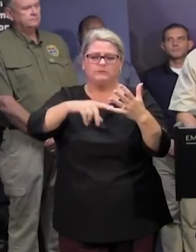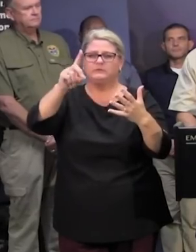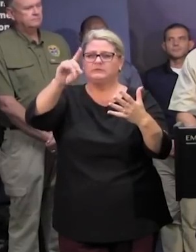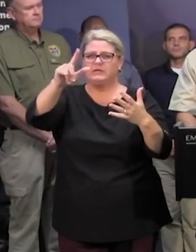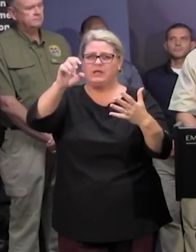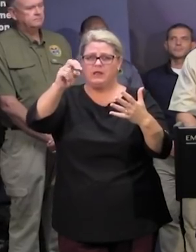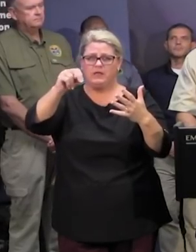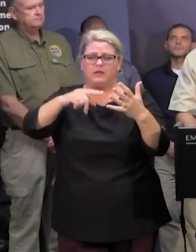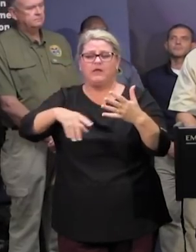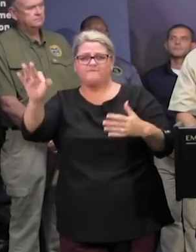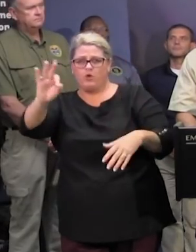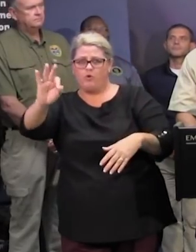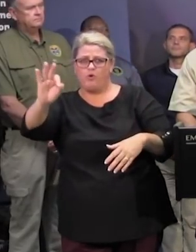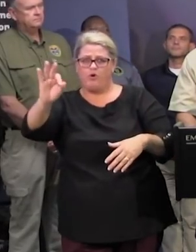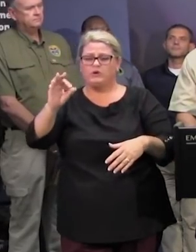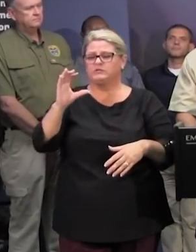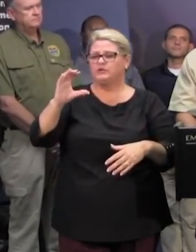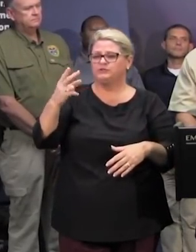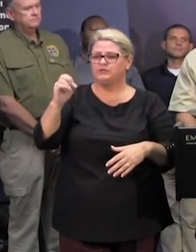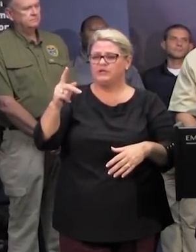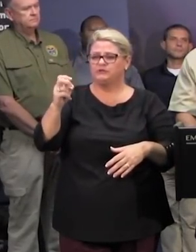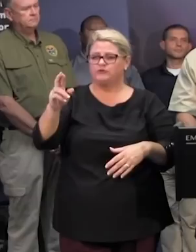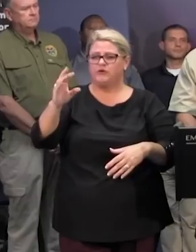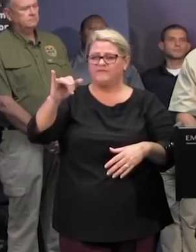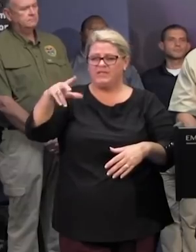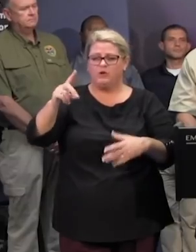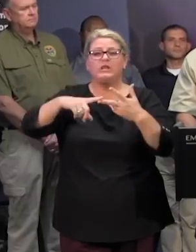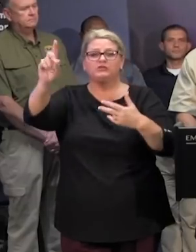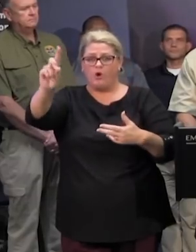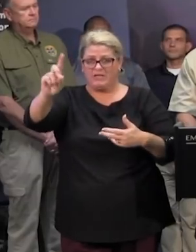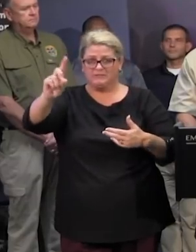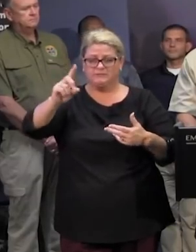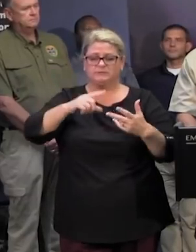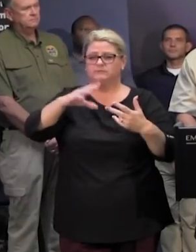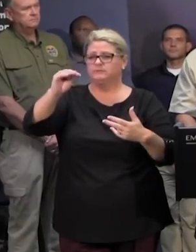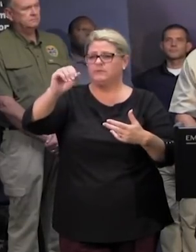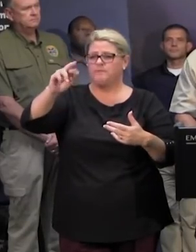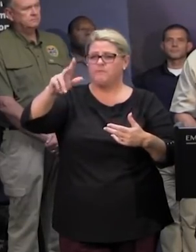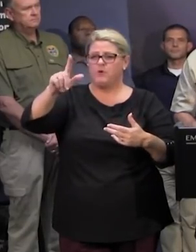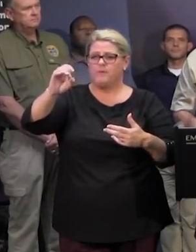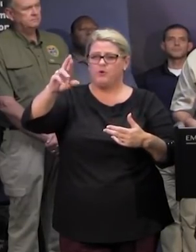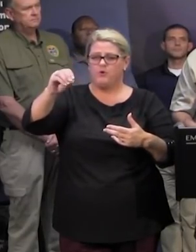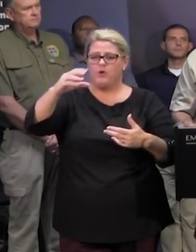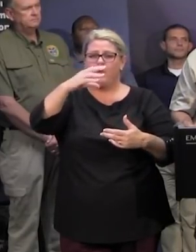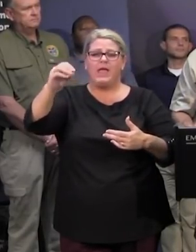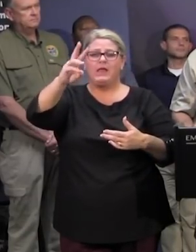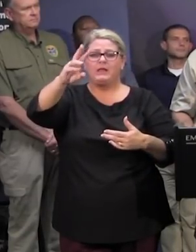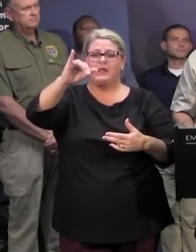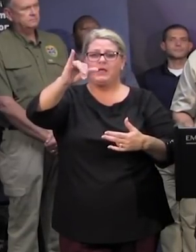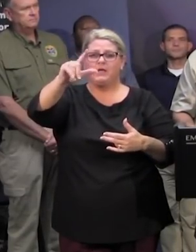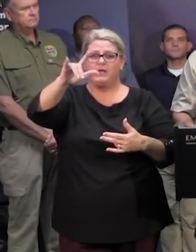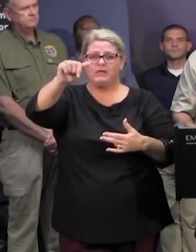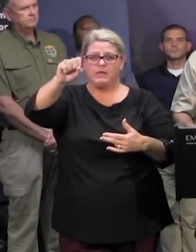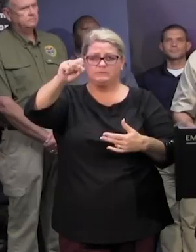florence county chesterfield county darlington county marlboro county and williamsburg county we have curfews